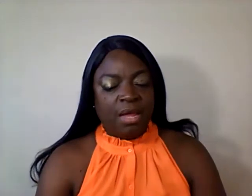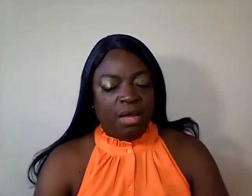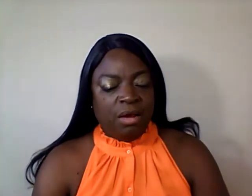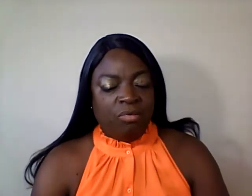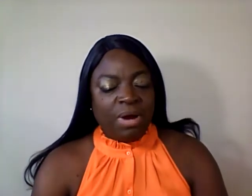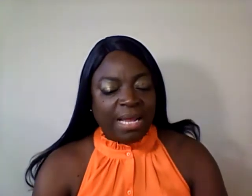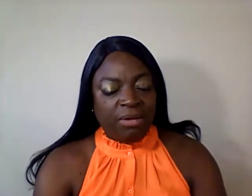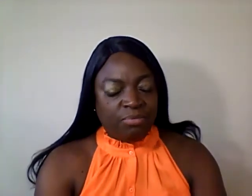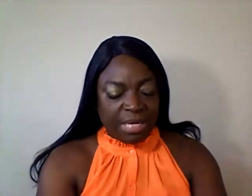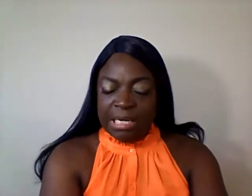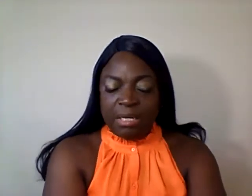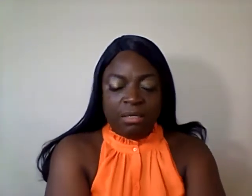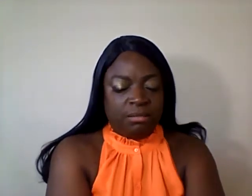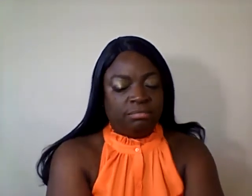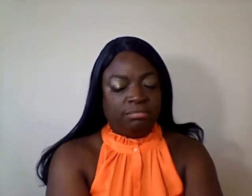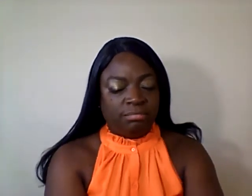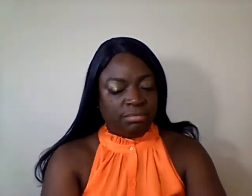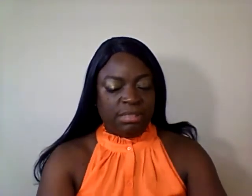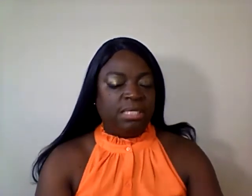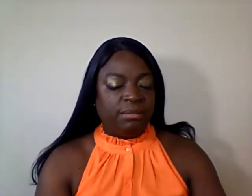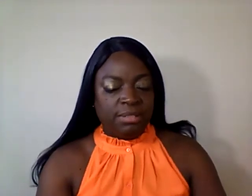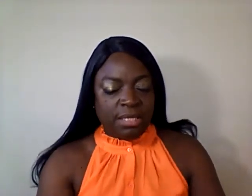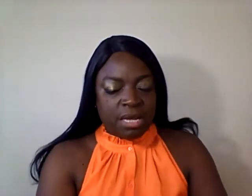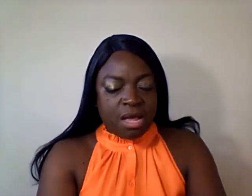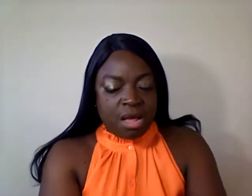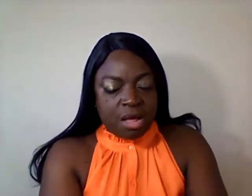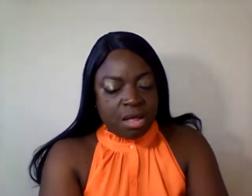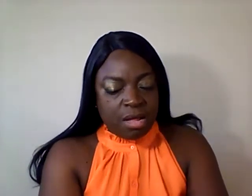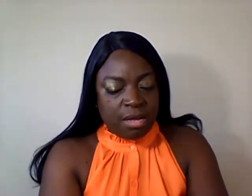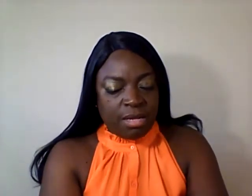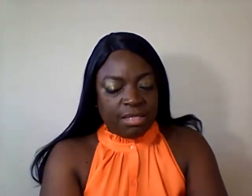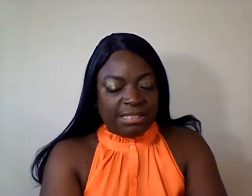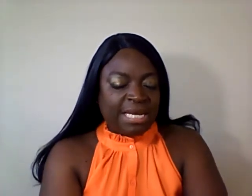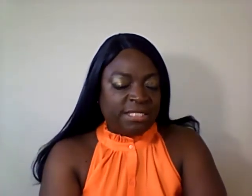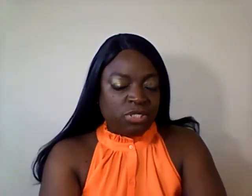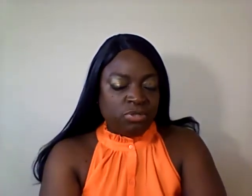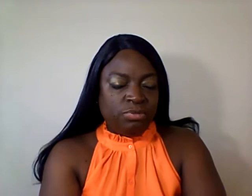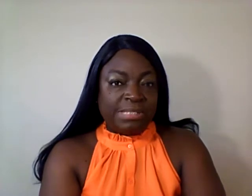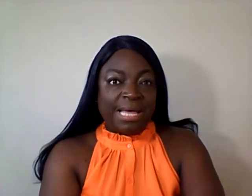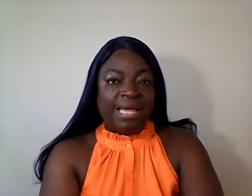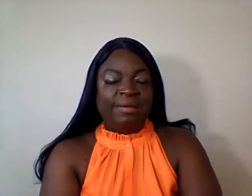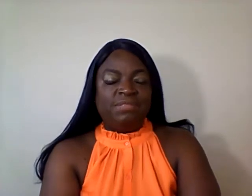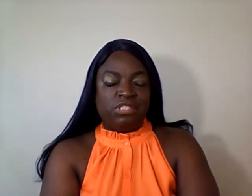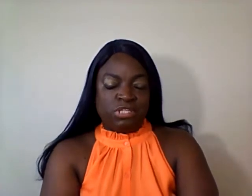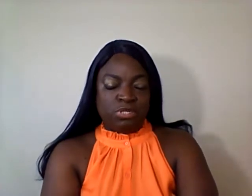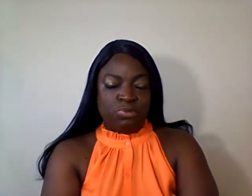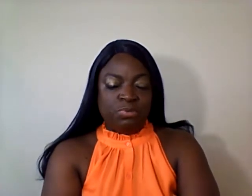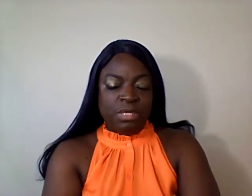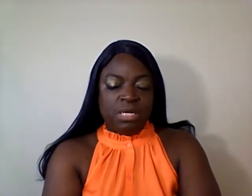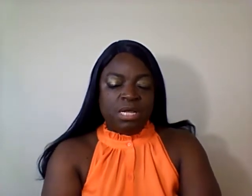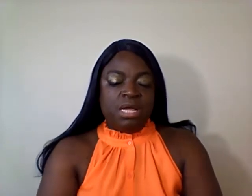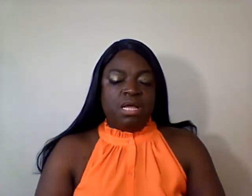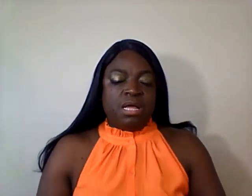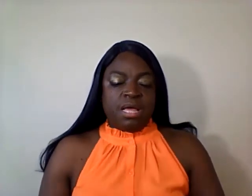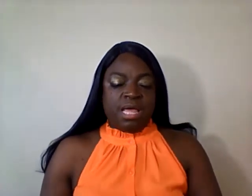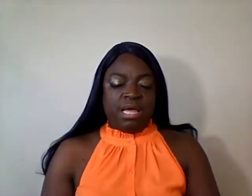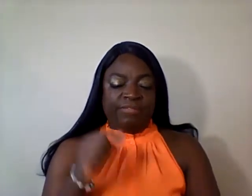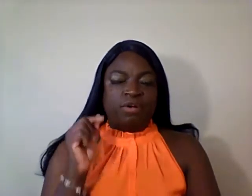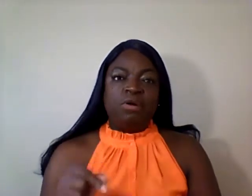Writing, reading. Yeah. Uh, tattoos. have two. I have a